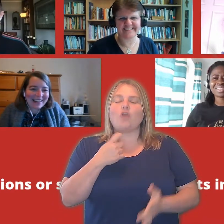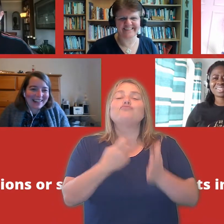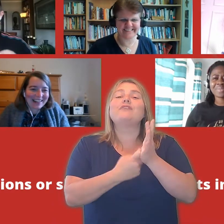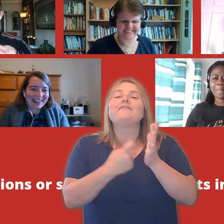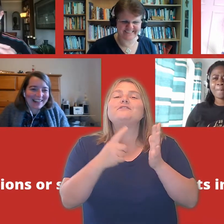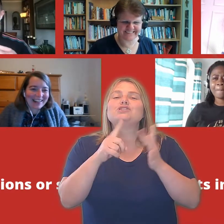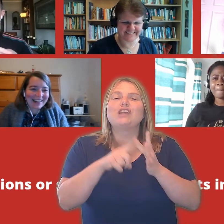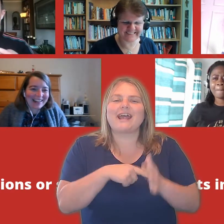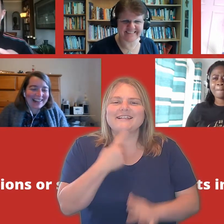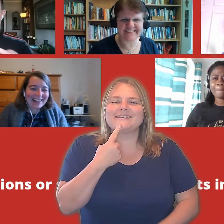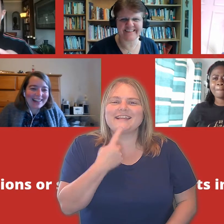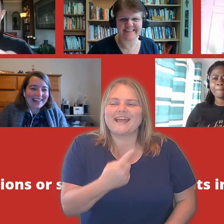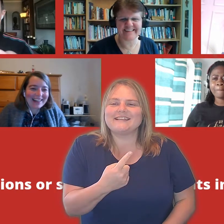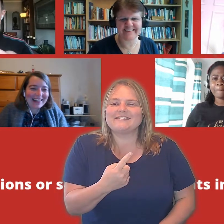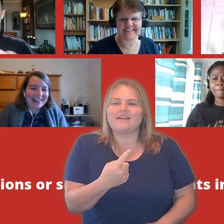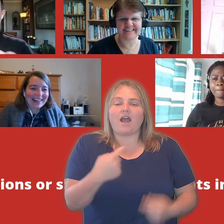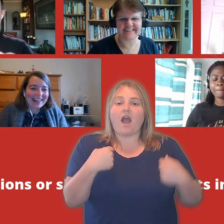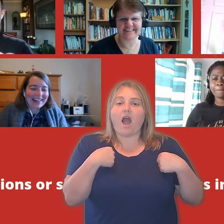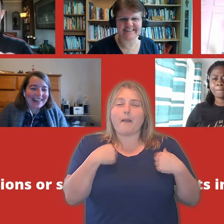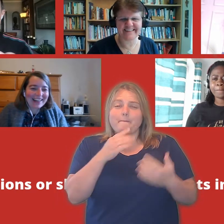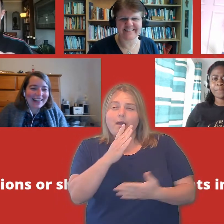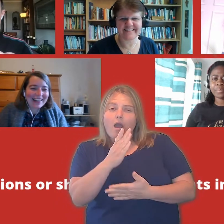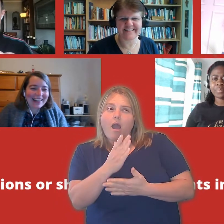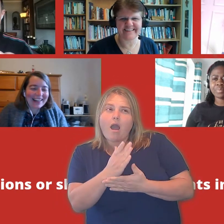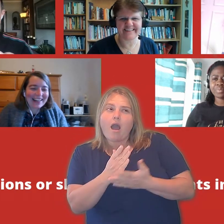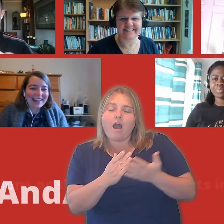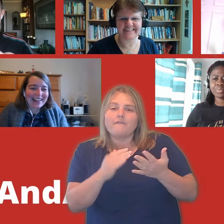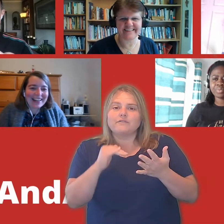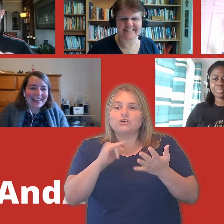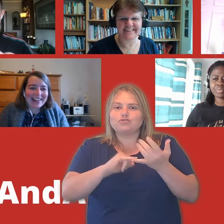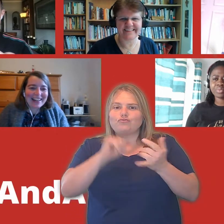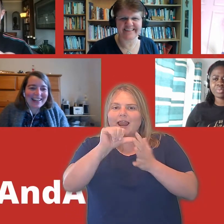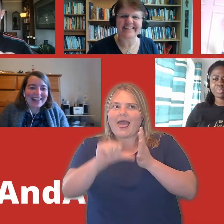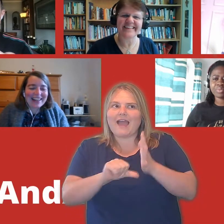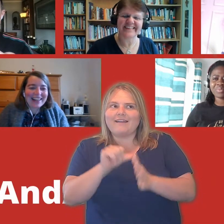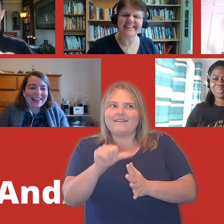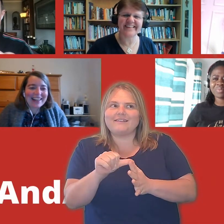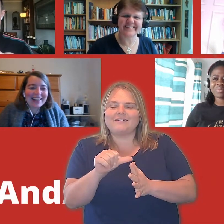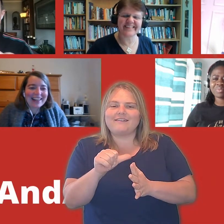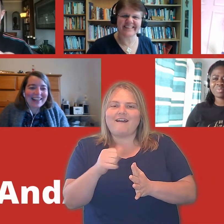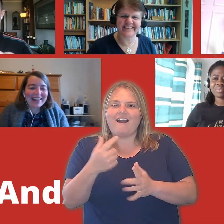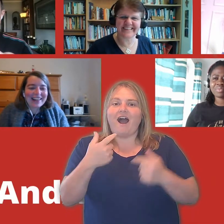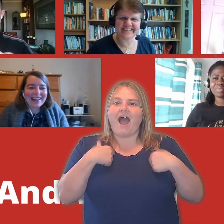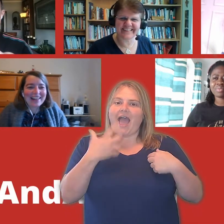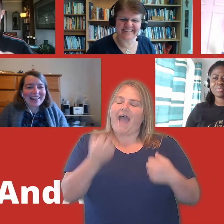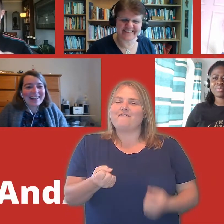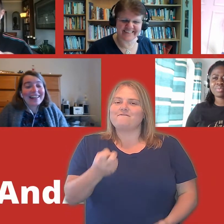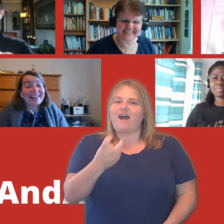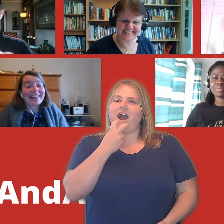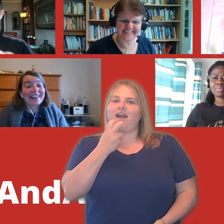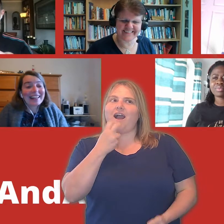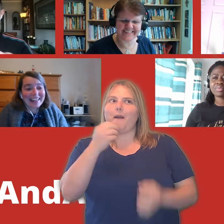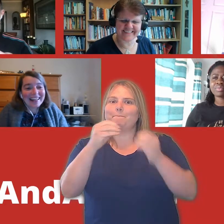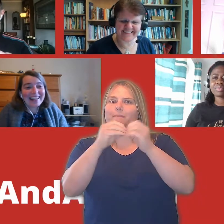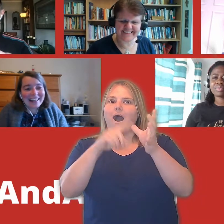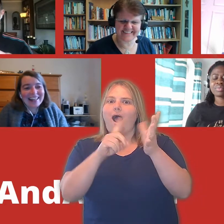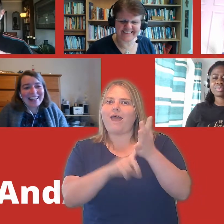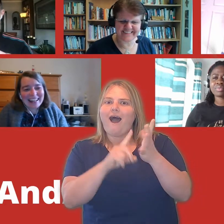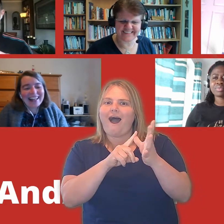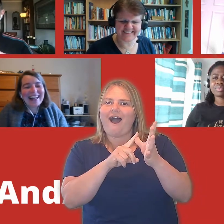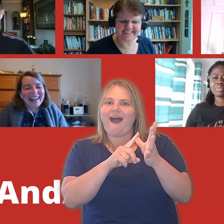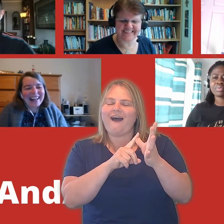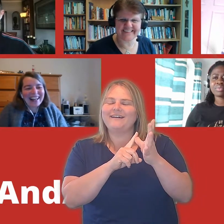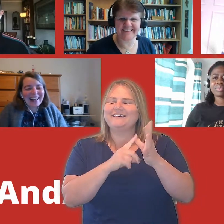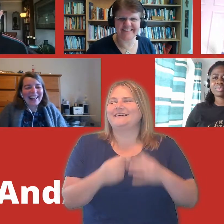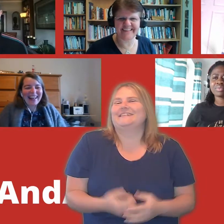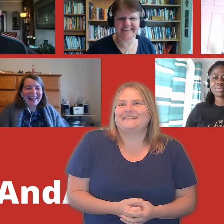the first headline for me, I'm, I'm, I've got a big Sri Lankan heritage. I'm half Sri Lankan and I have an uncle Barla, uncle Barla Chandra. And so when I saw Barla,